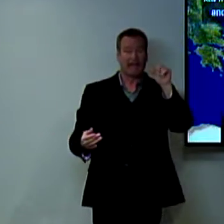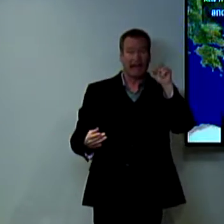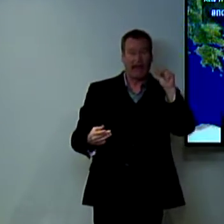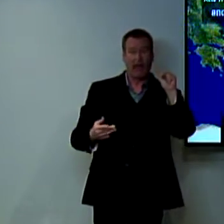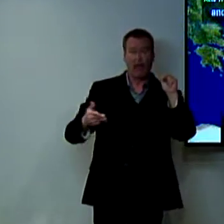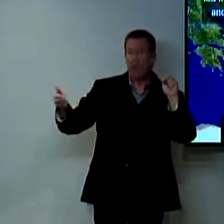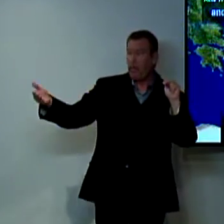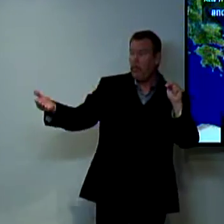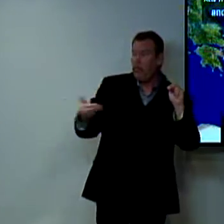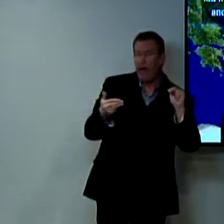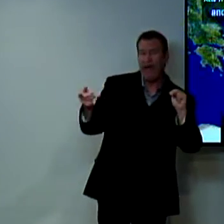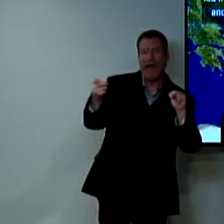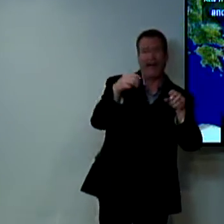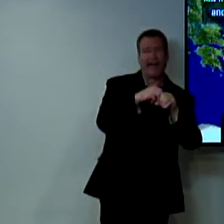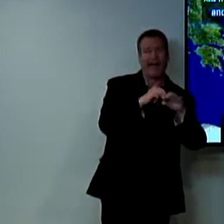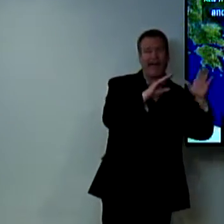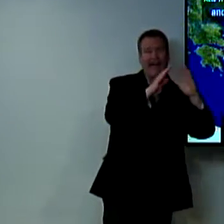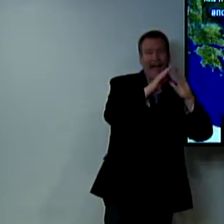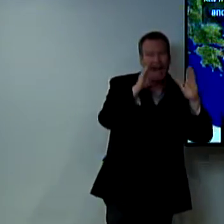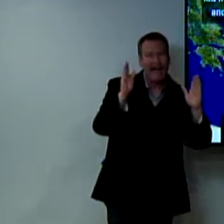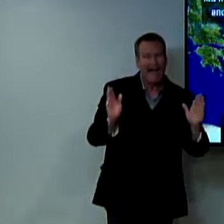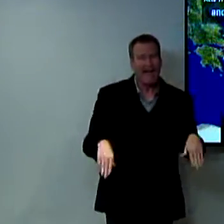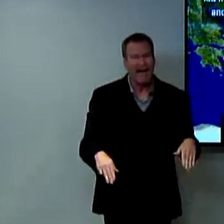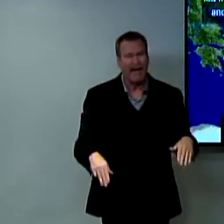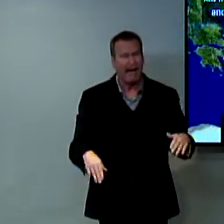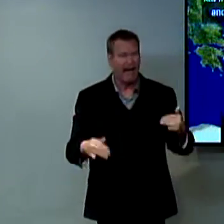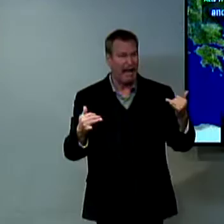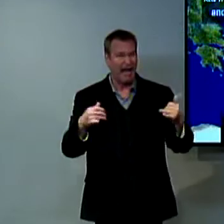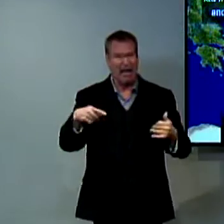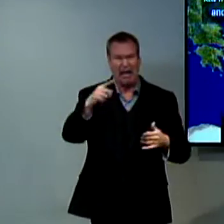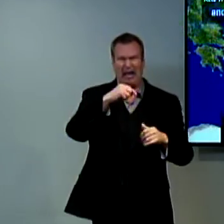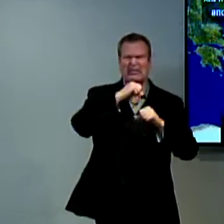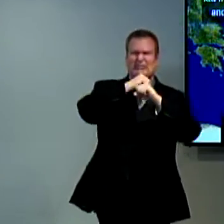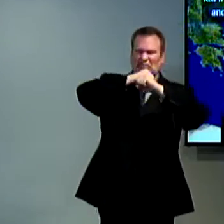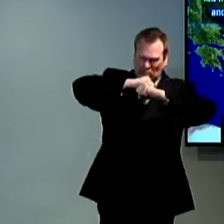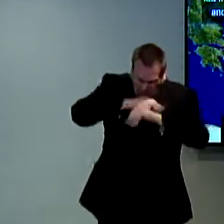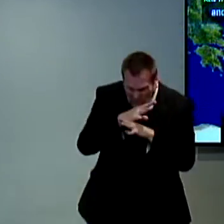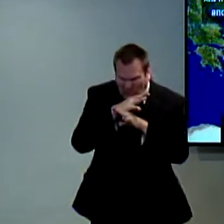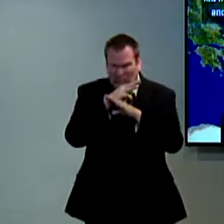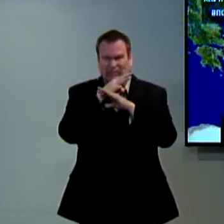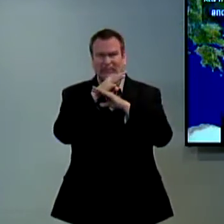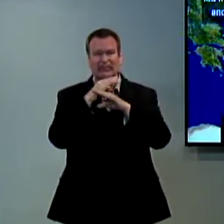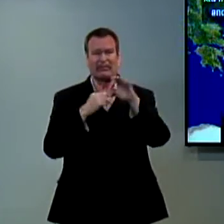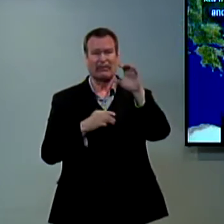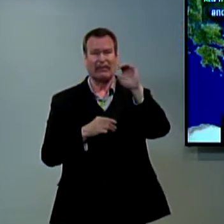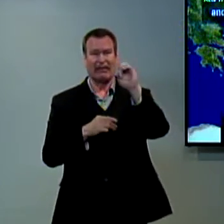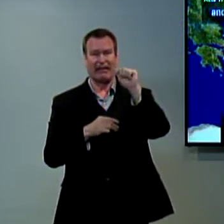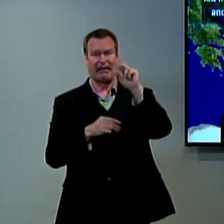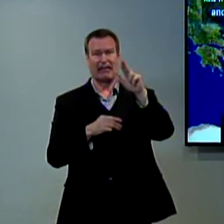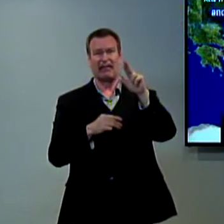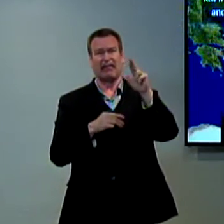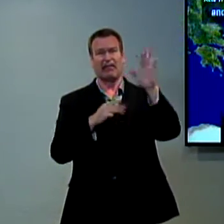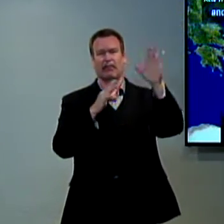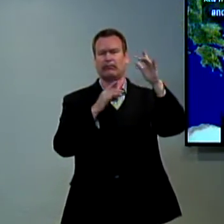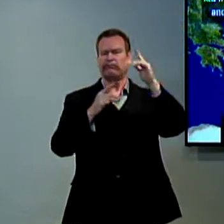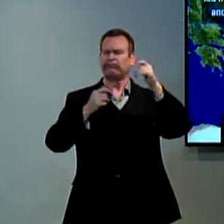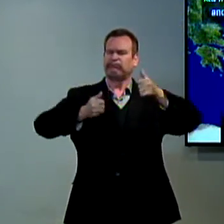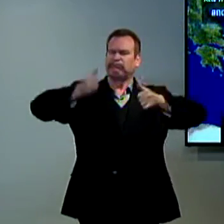and it says and Jason has welcomed them he's welcomed these dissenters into his house and they are